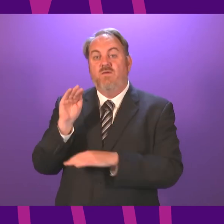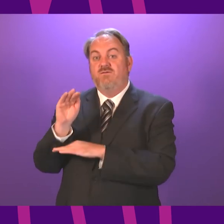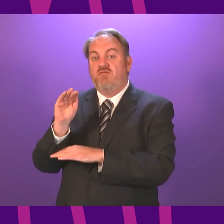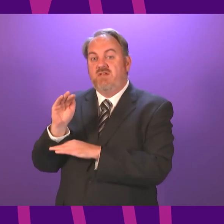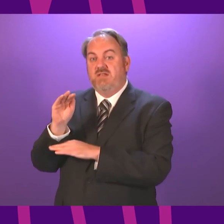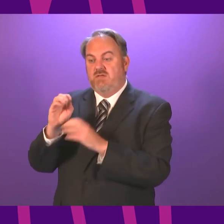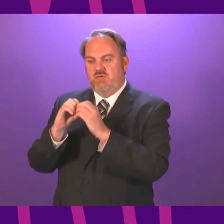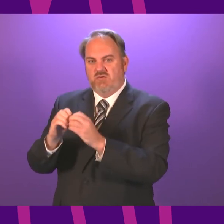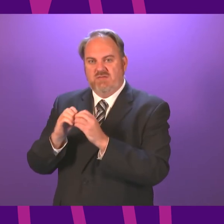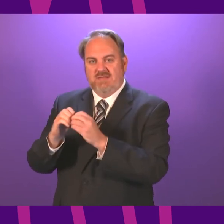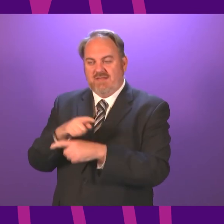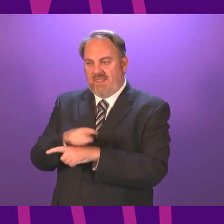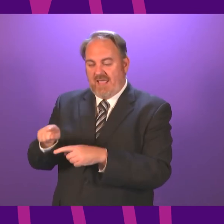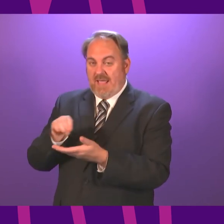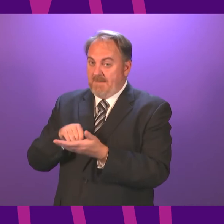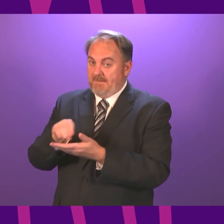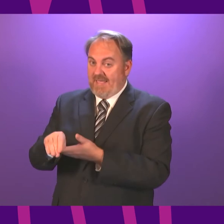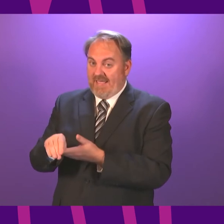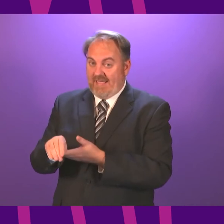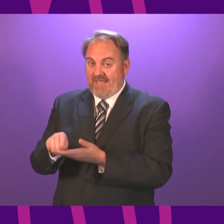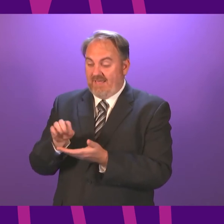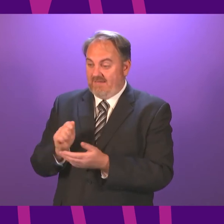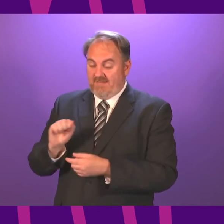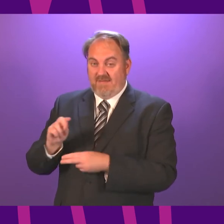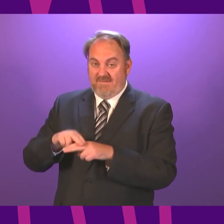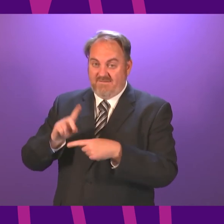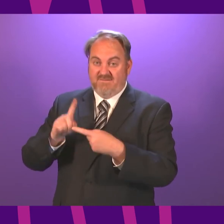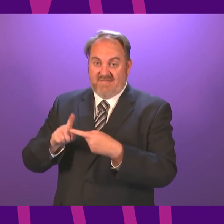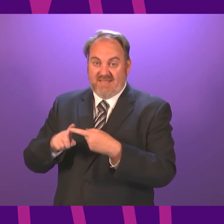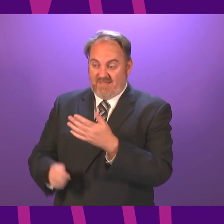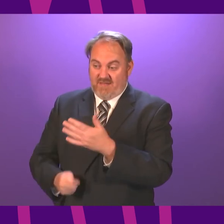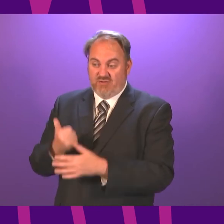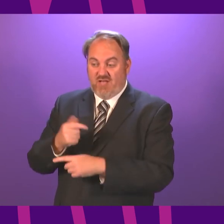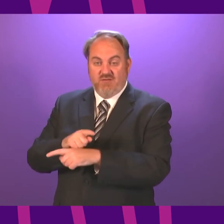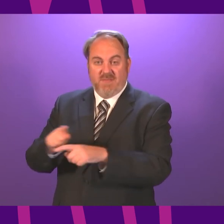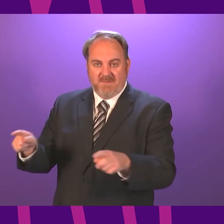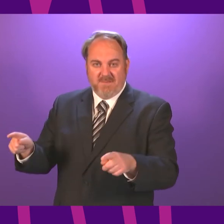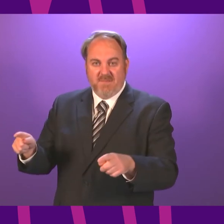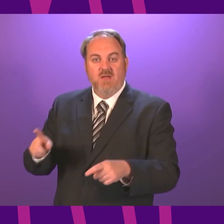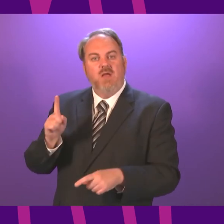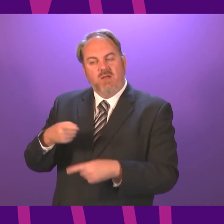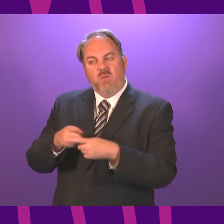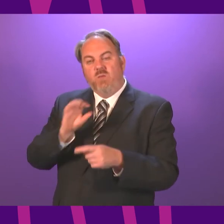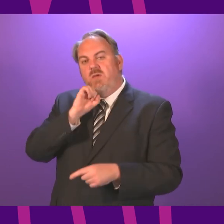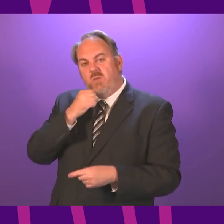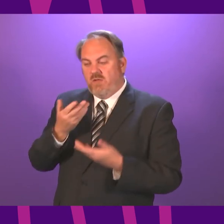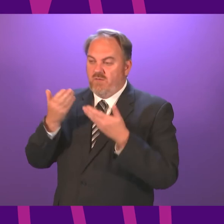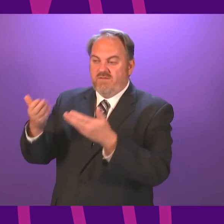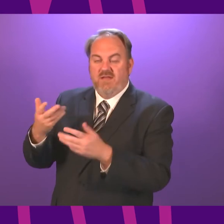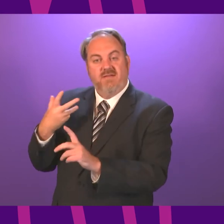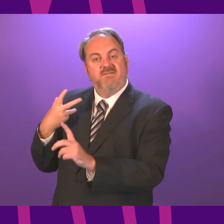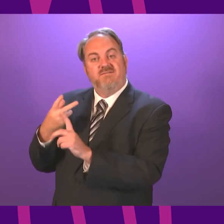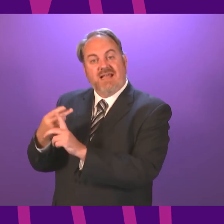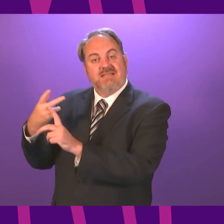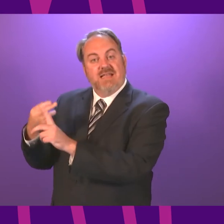these are fee-paying students. We are also, of course, giving access to the vaccination programme for international students arriving